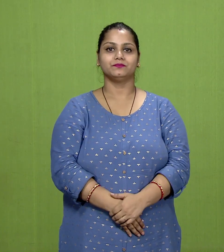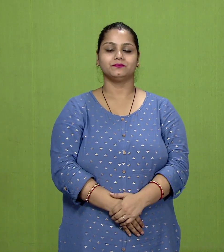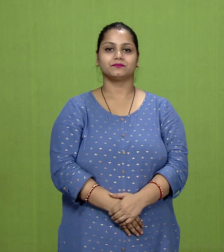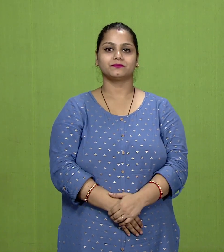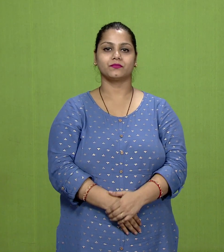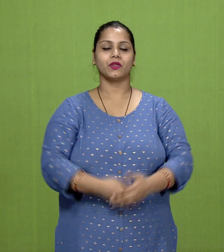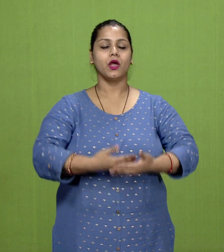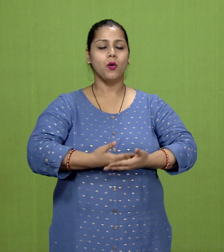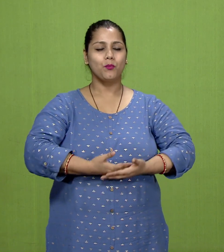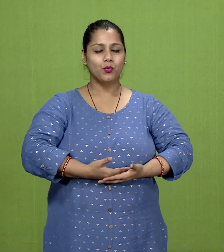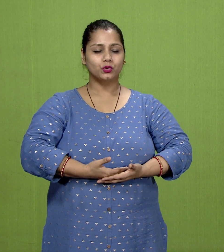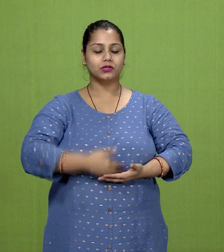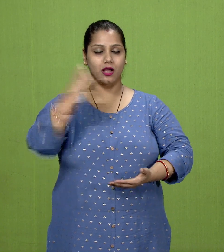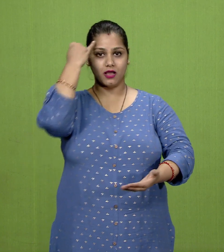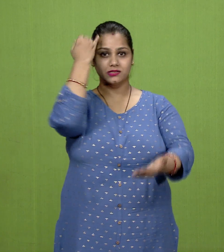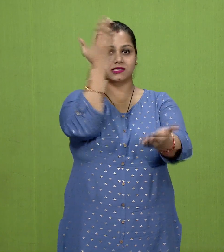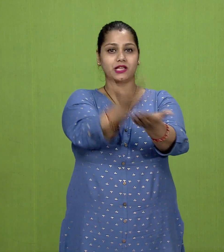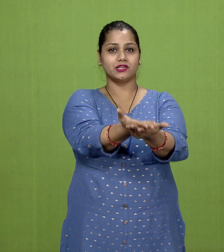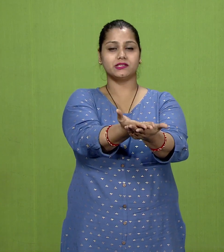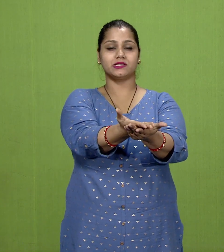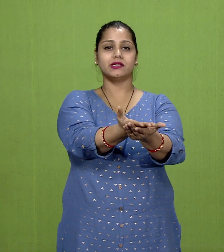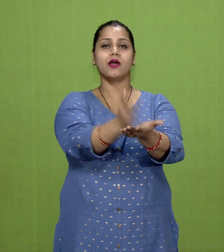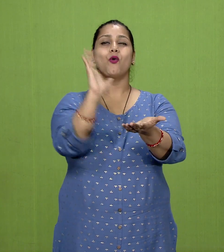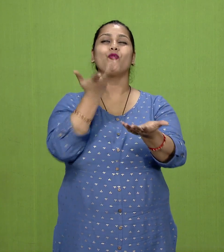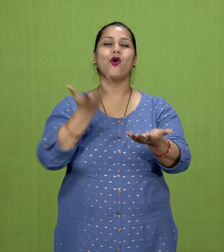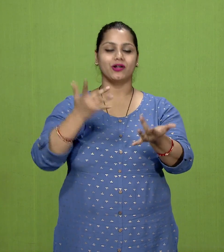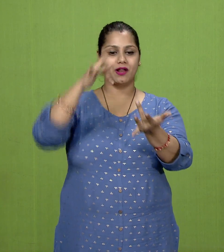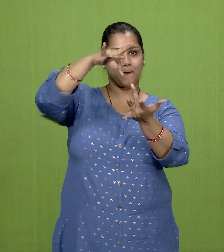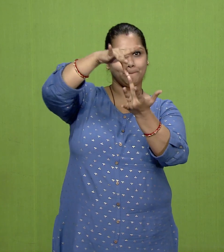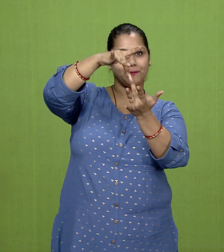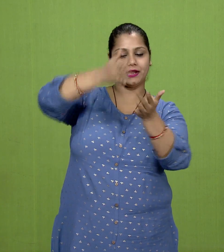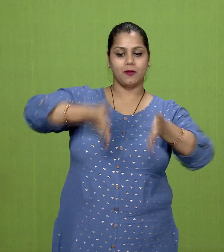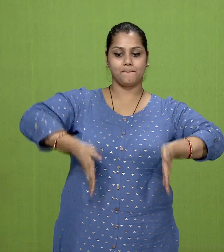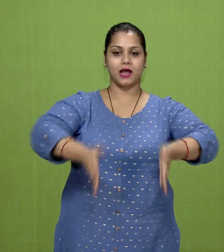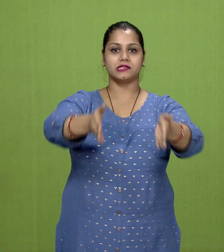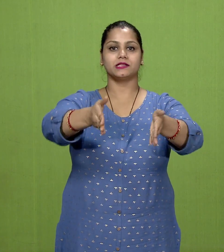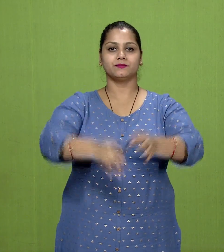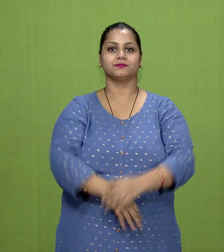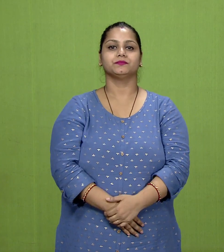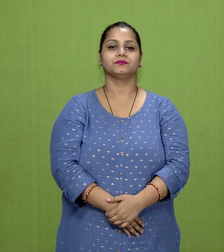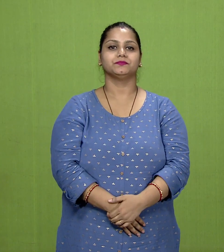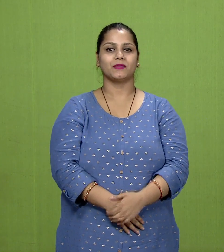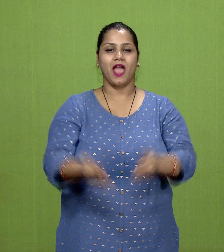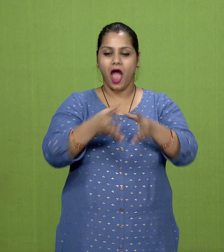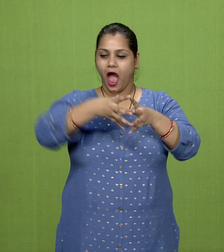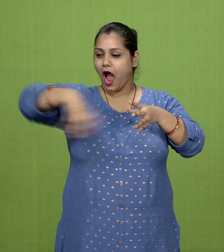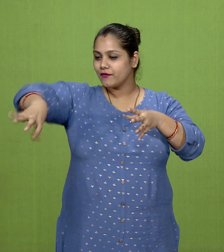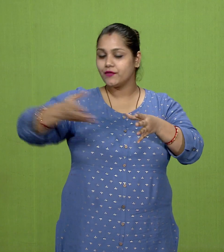Buddha suggested a middle path away from both